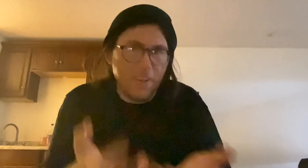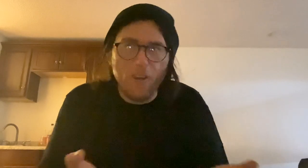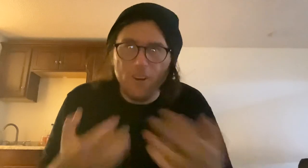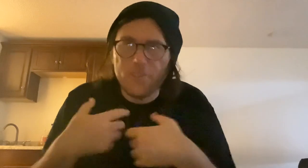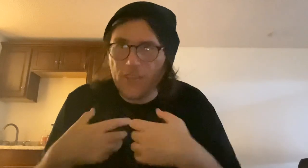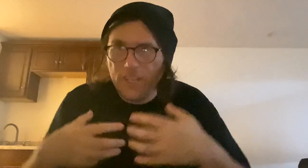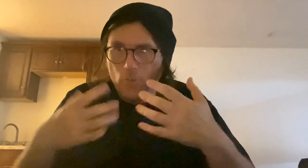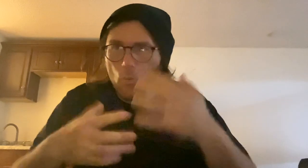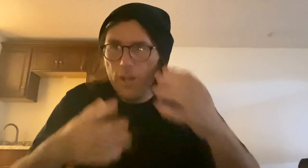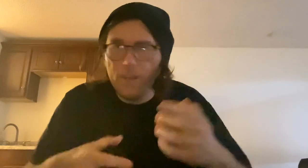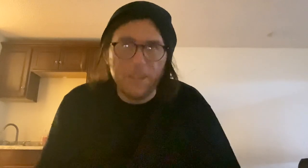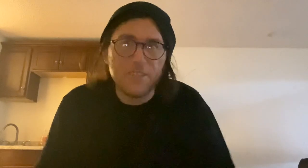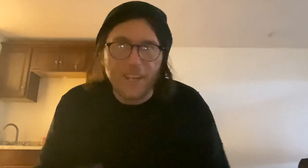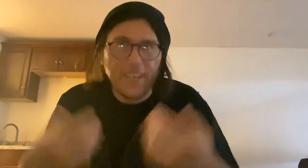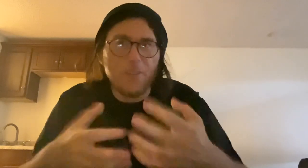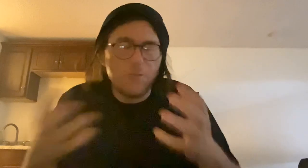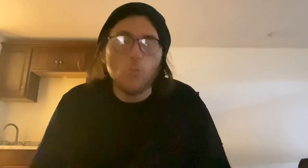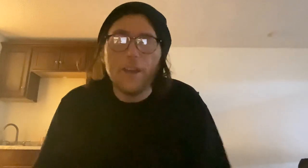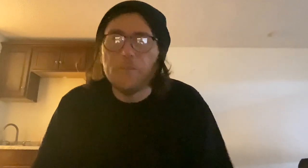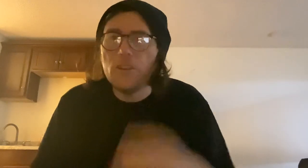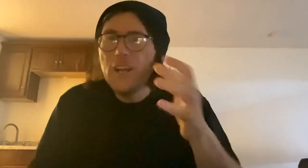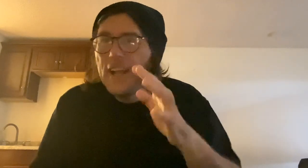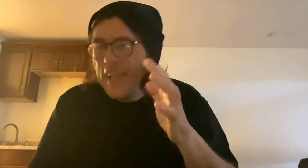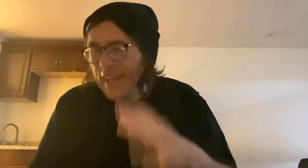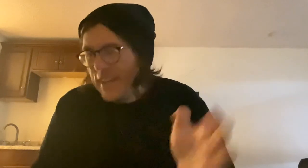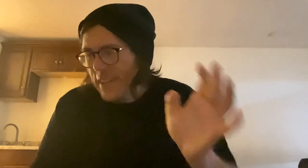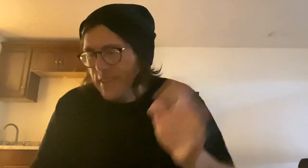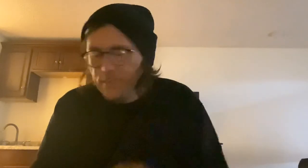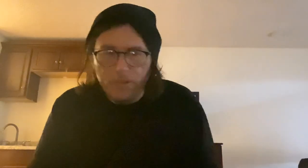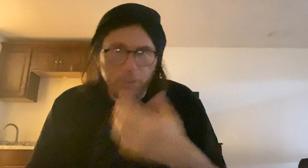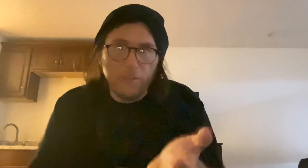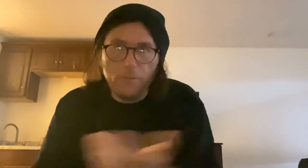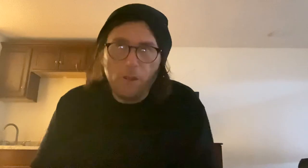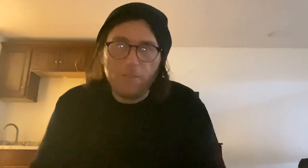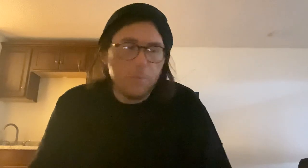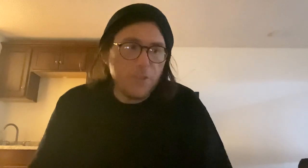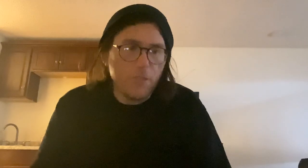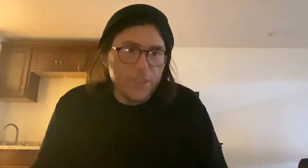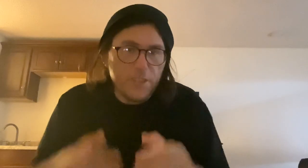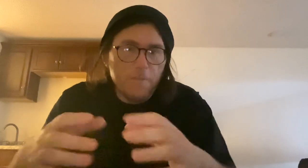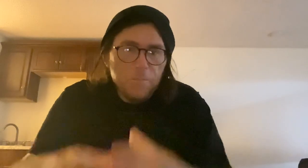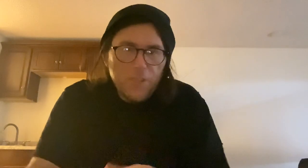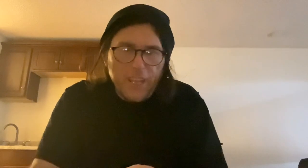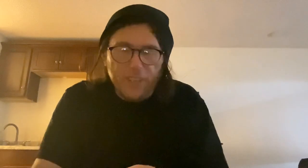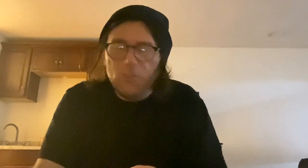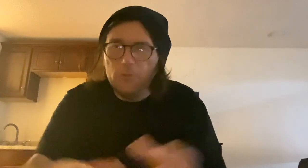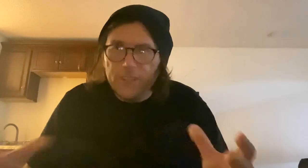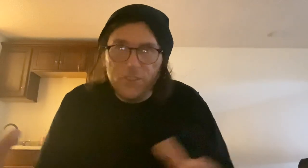the art that you want of these kind of characters, whatever. And, you know, give it reference material and stuff, and including the